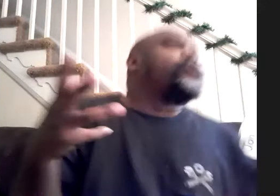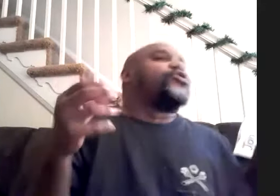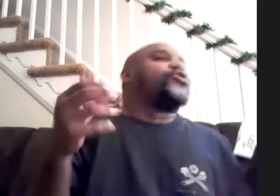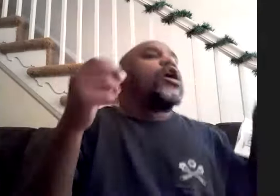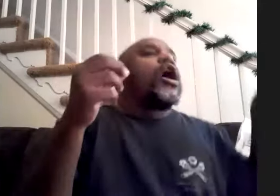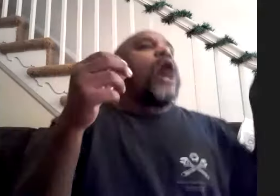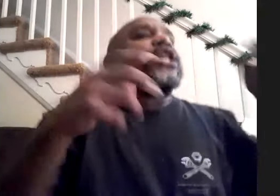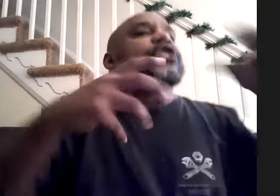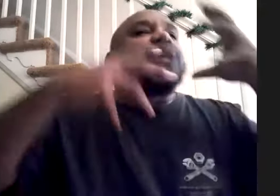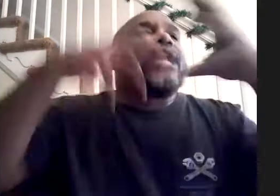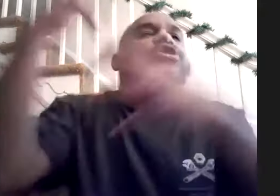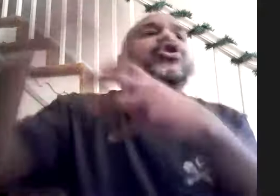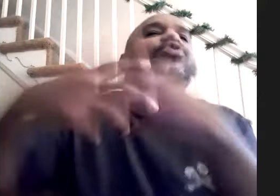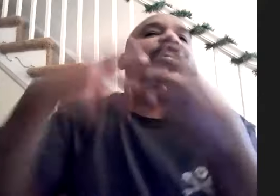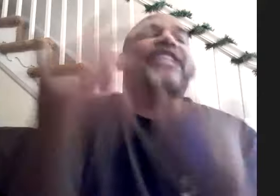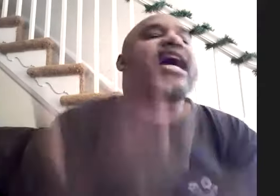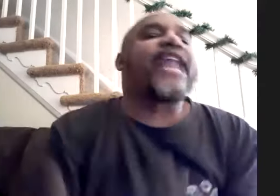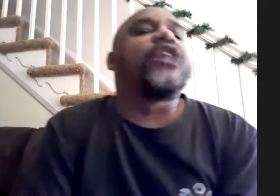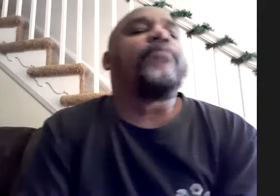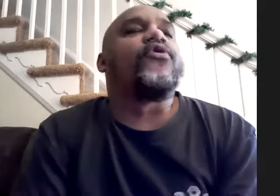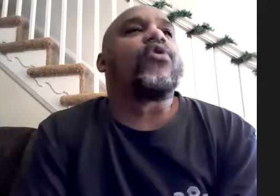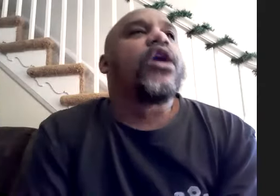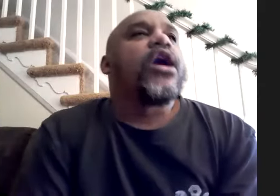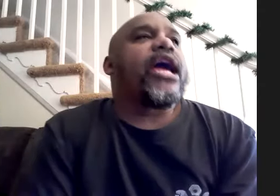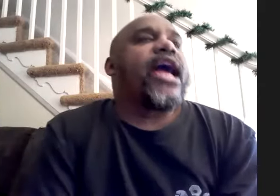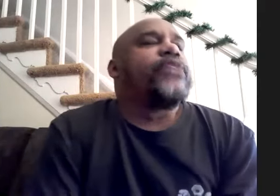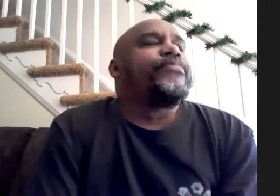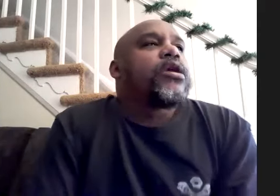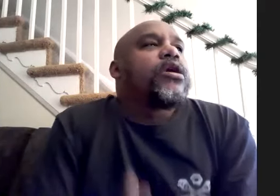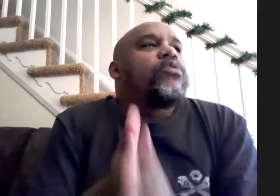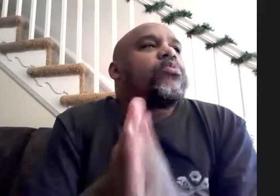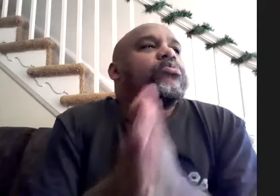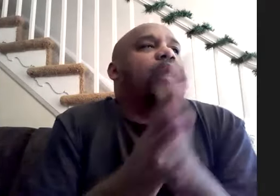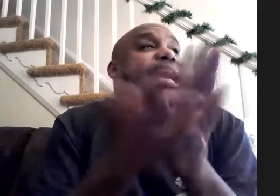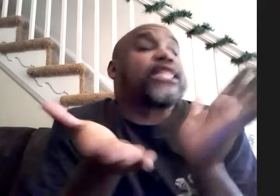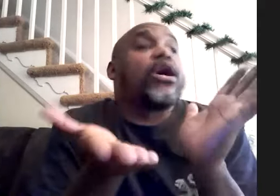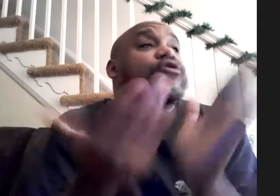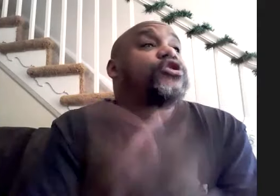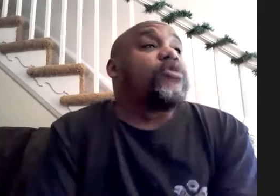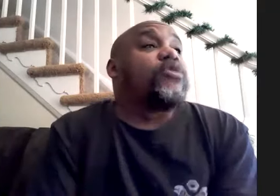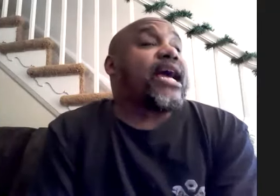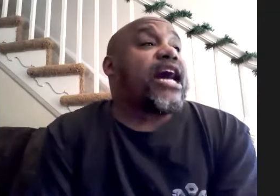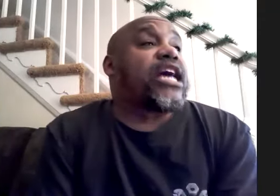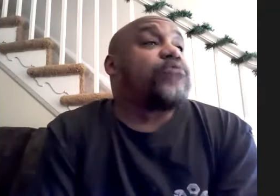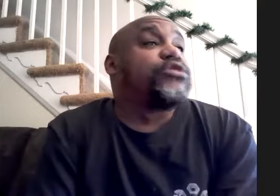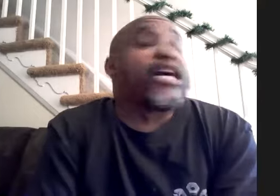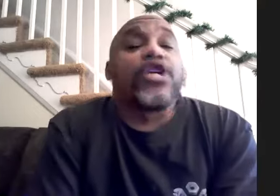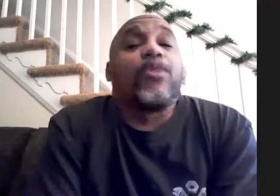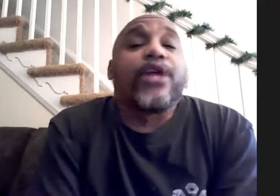shorter i wanted to be able to do things that i hadn't done before and i got the offer to join man guy again it was like a no-brainer